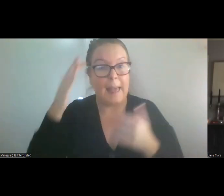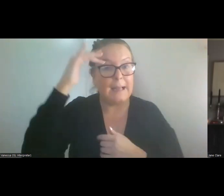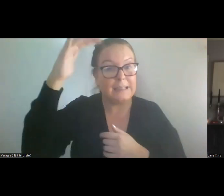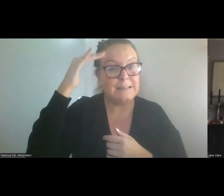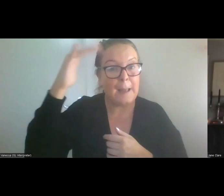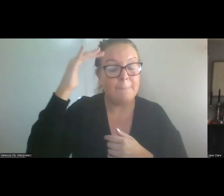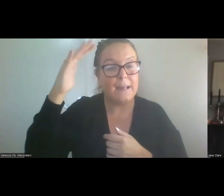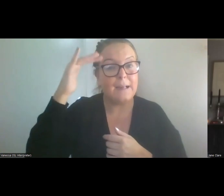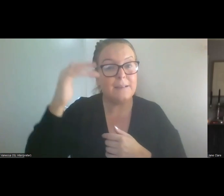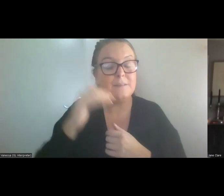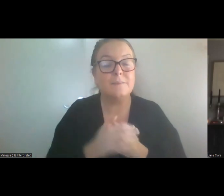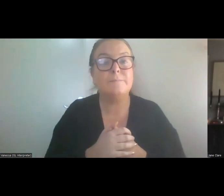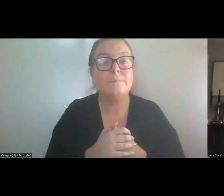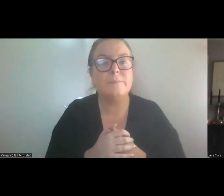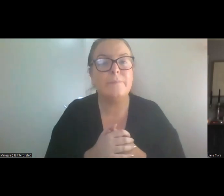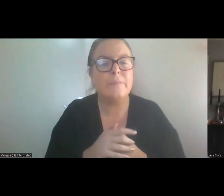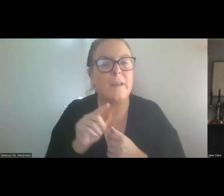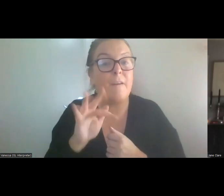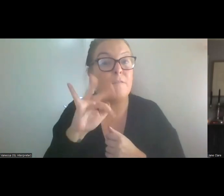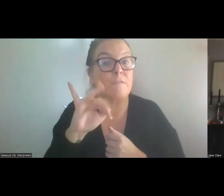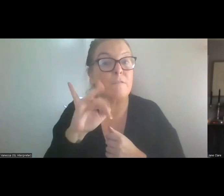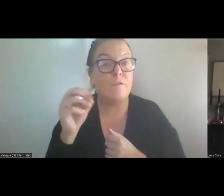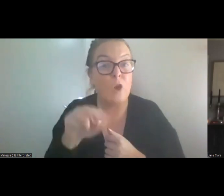so, Fionn, if you'd like to take it away.